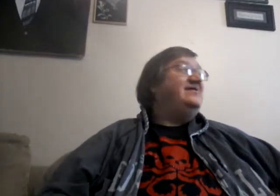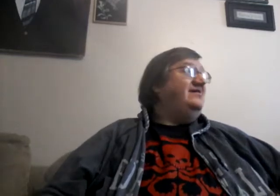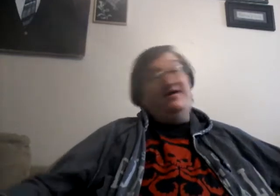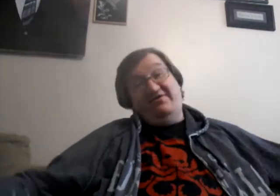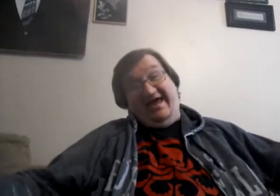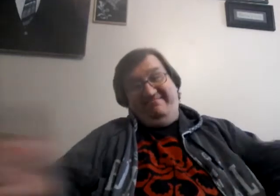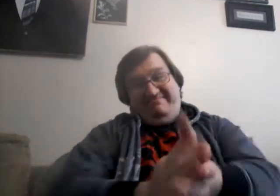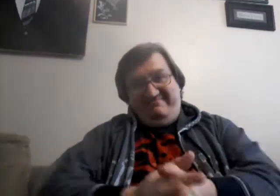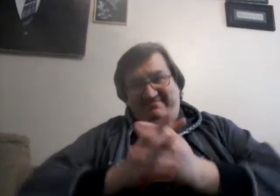Okay.